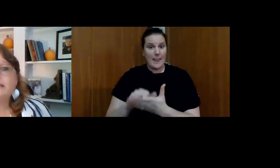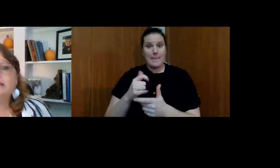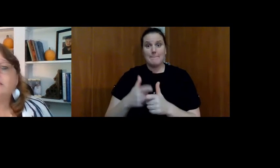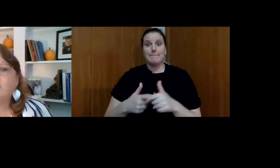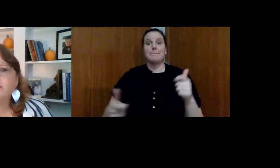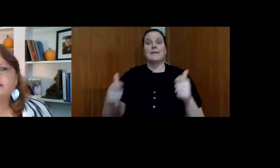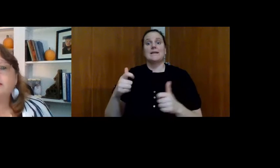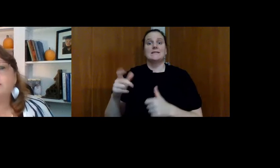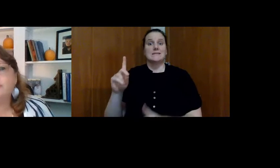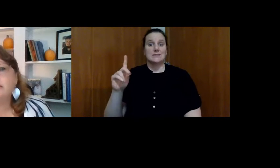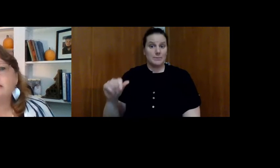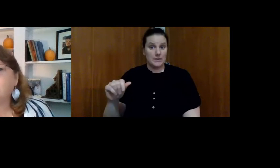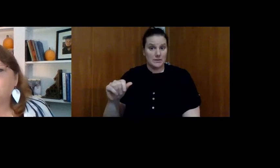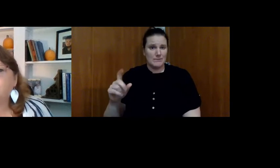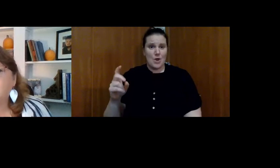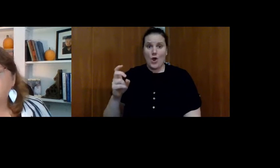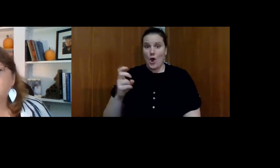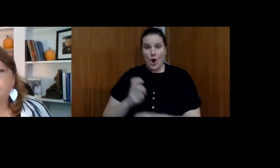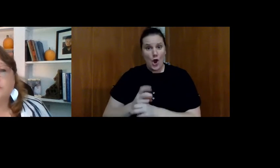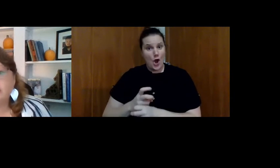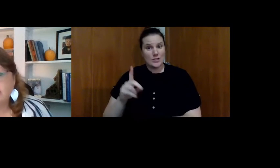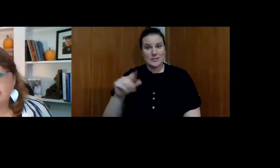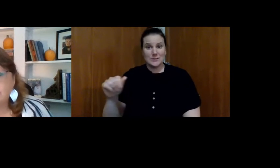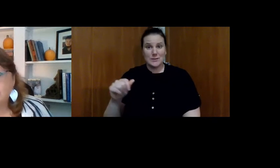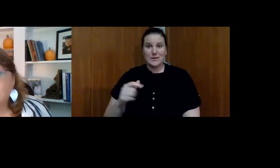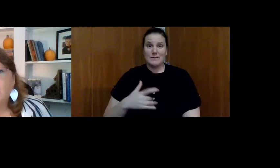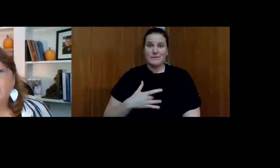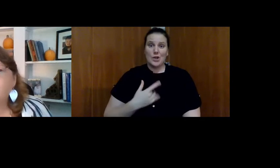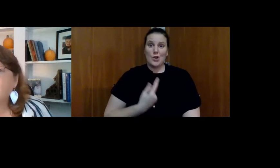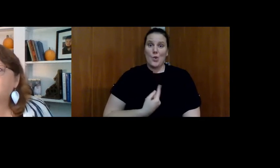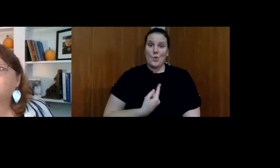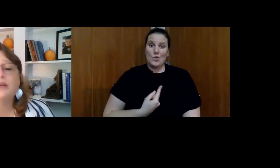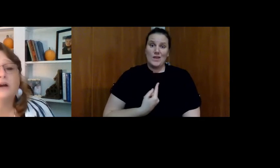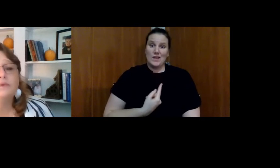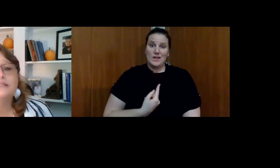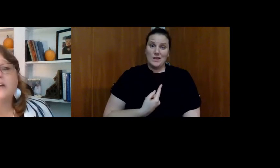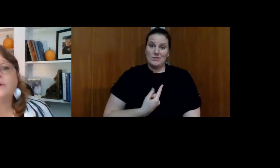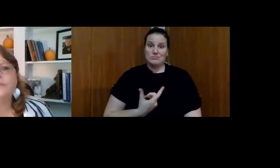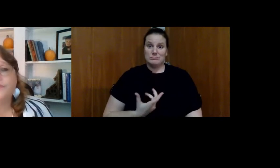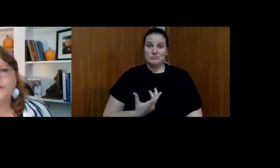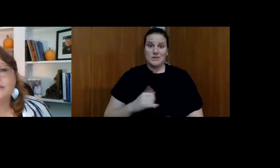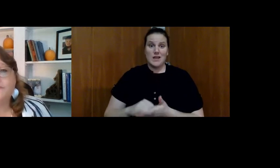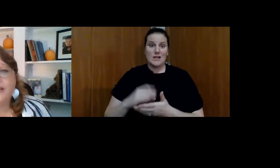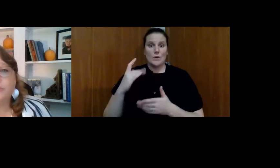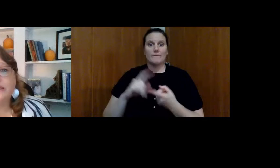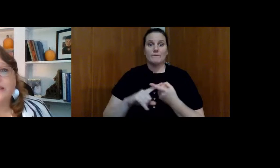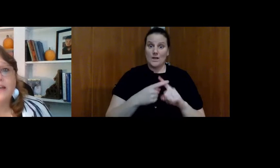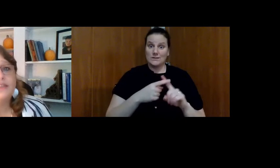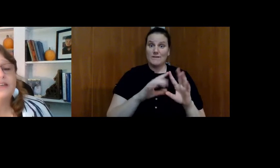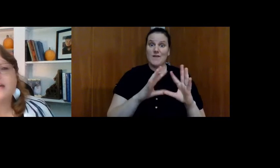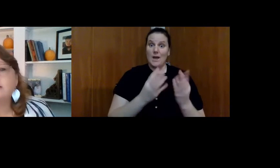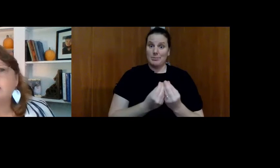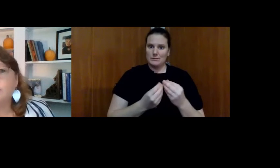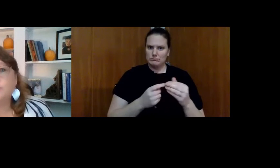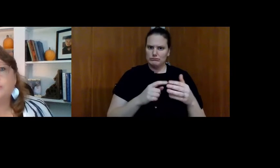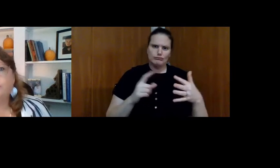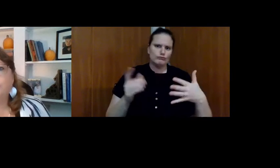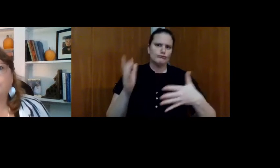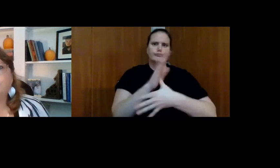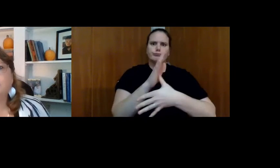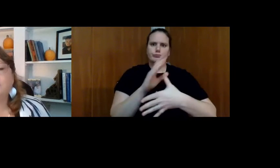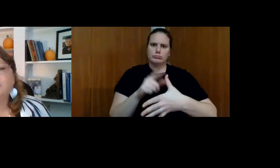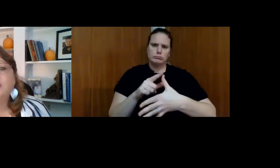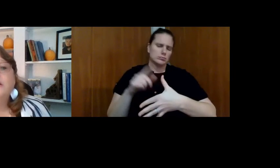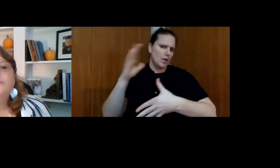disability, the hardest disability to overcome is loneliness. And that's why we always start with friends and family. I think that is the most